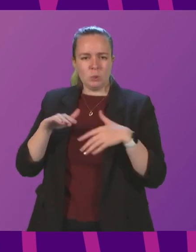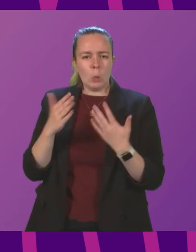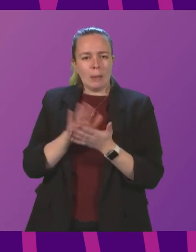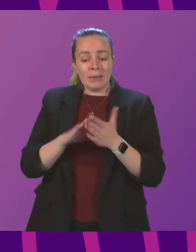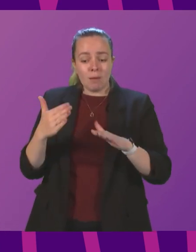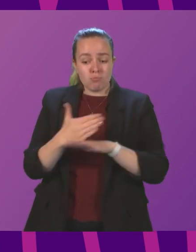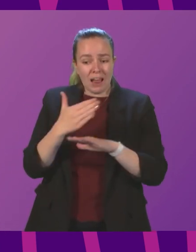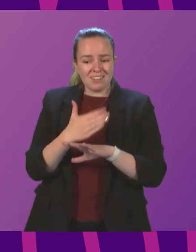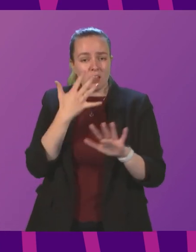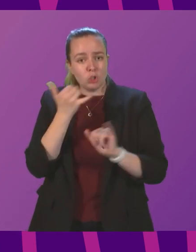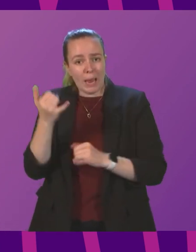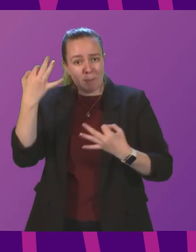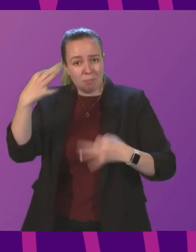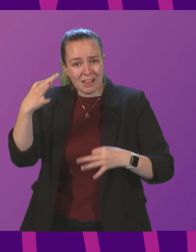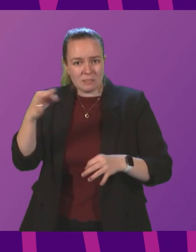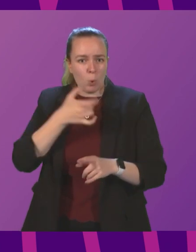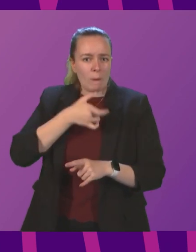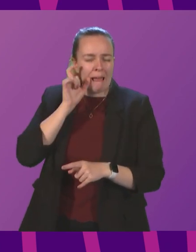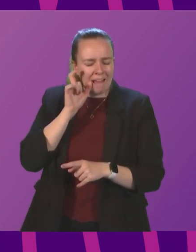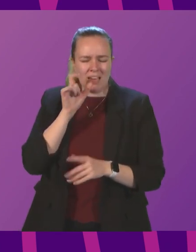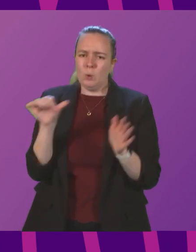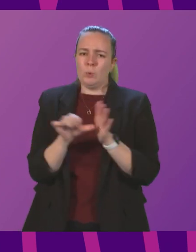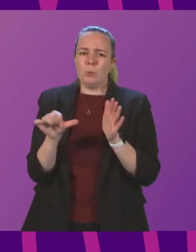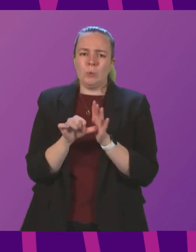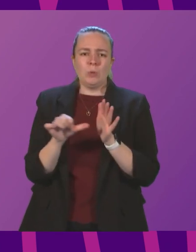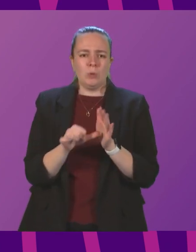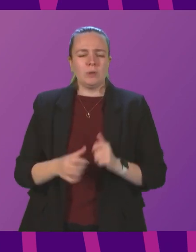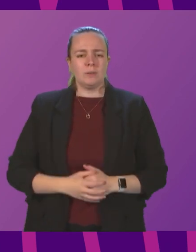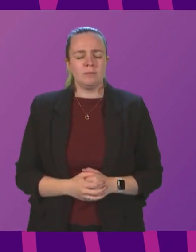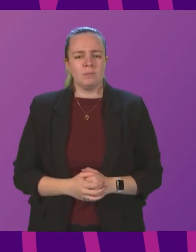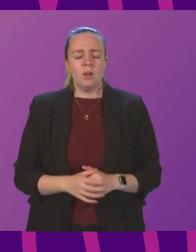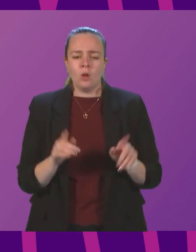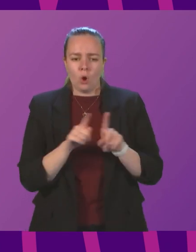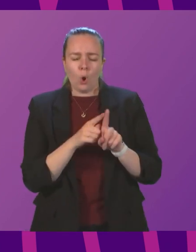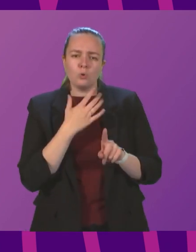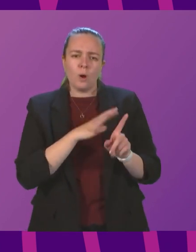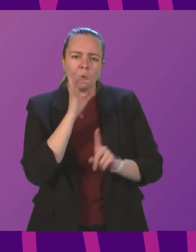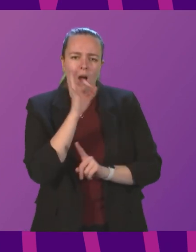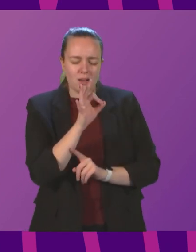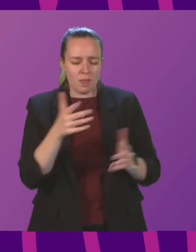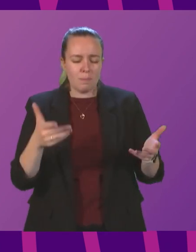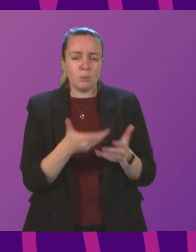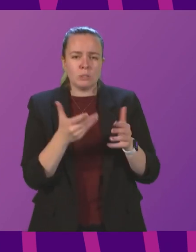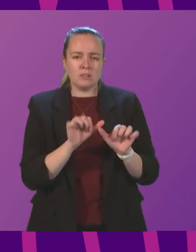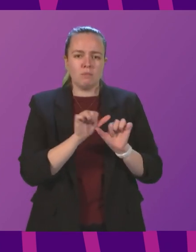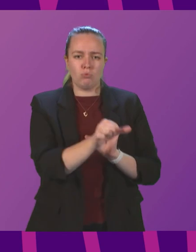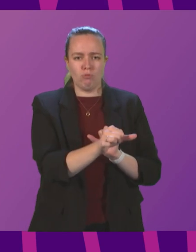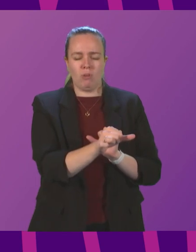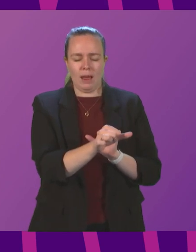checking passports in these contexts is hugely more challenging. Can I also just ask about the booster programme? And we